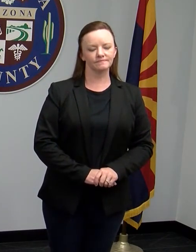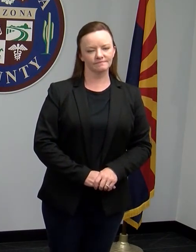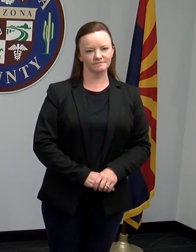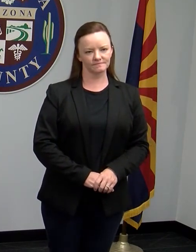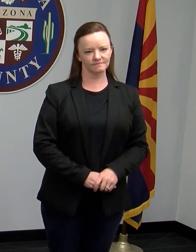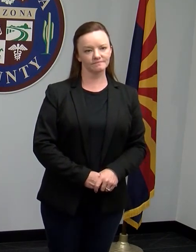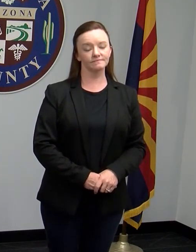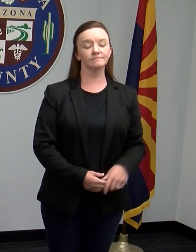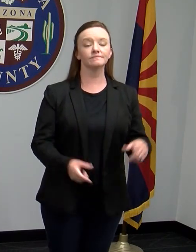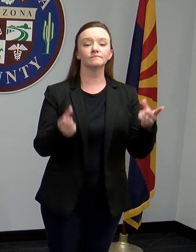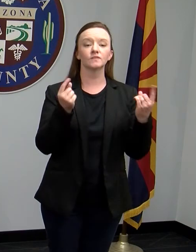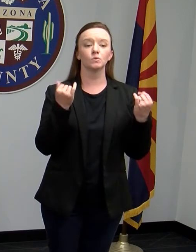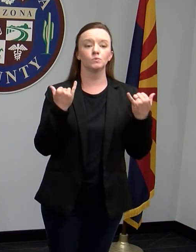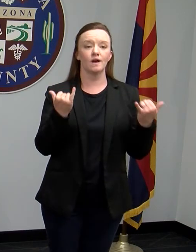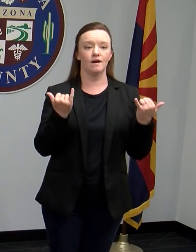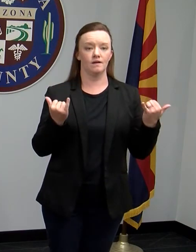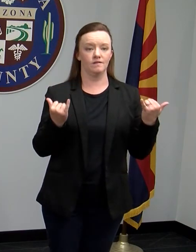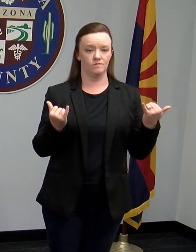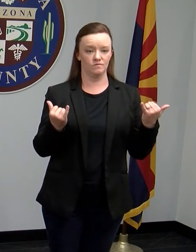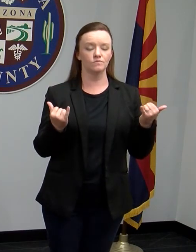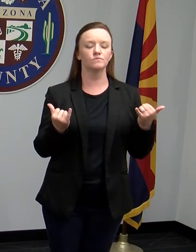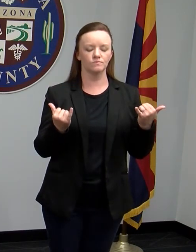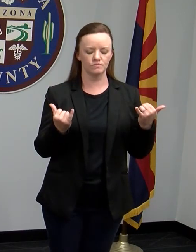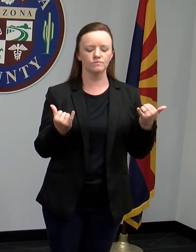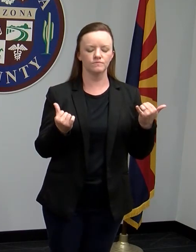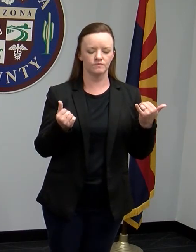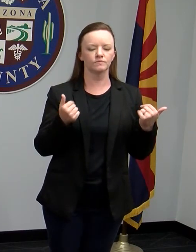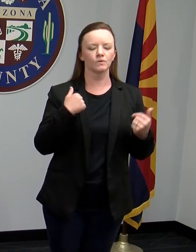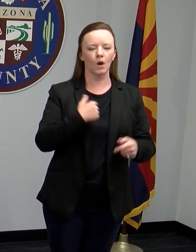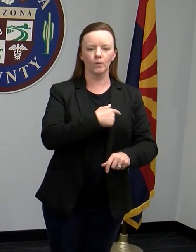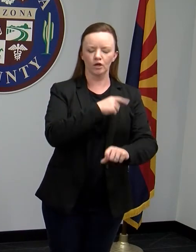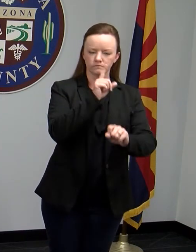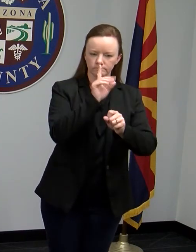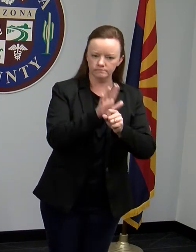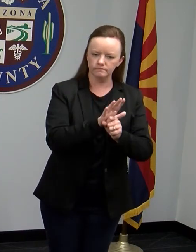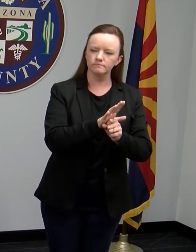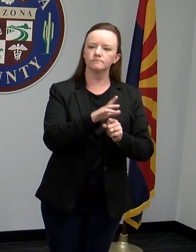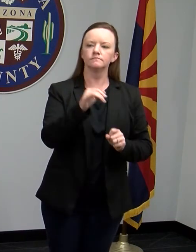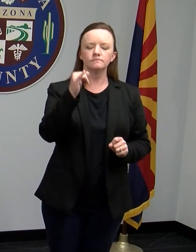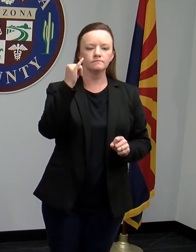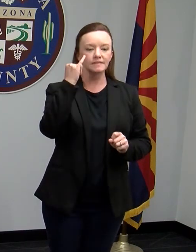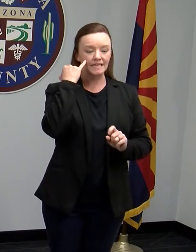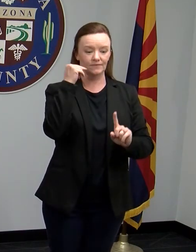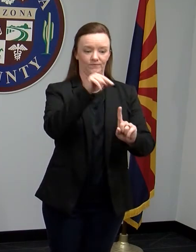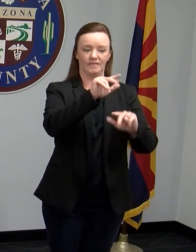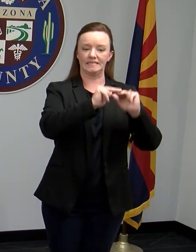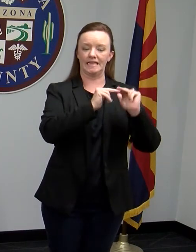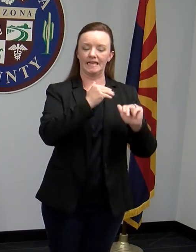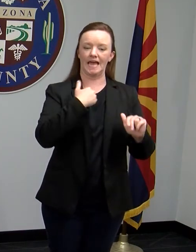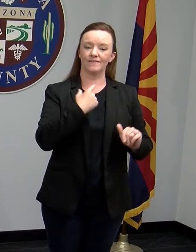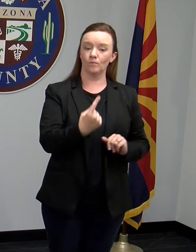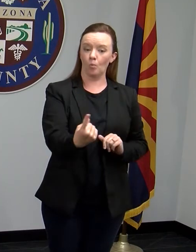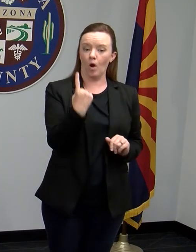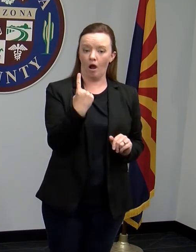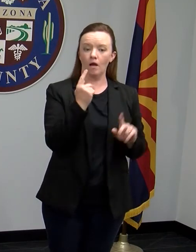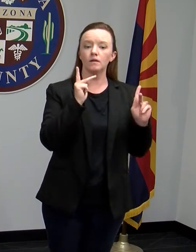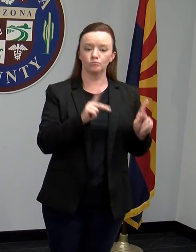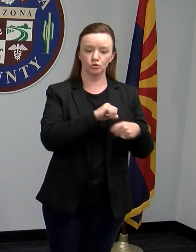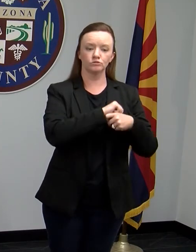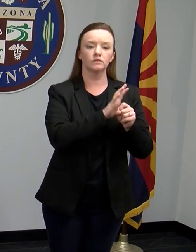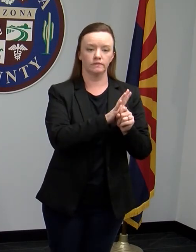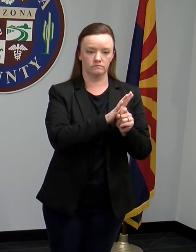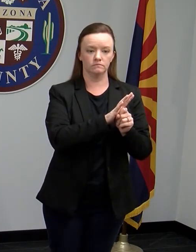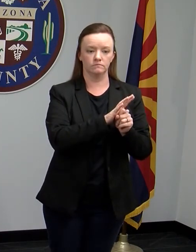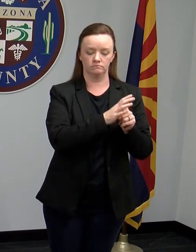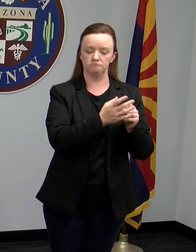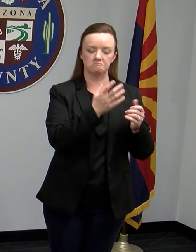What we're doing right now is we are making sure that a facility with even one case of COVID-19 in a resident or a